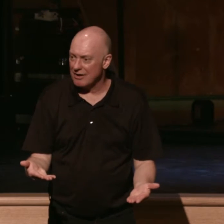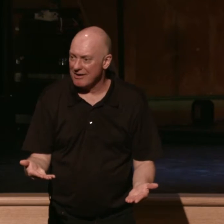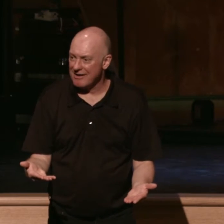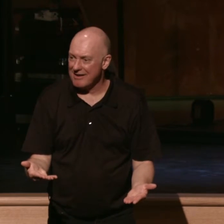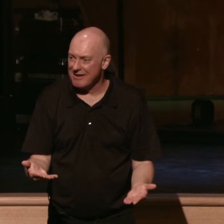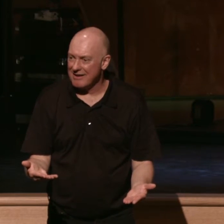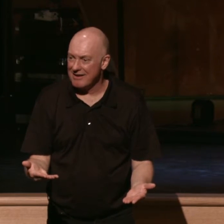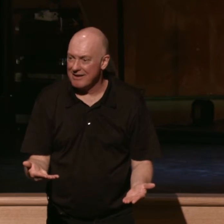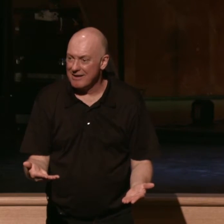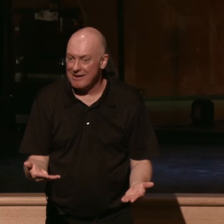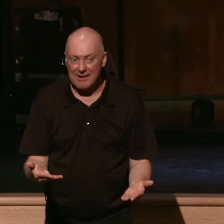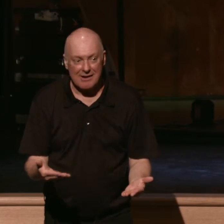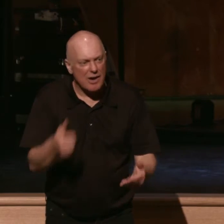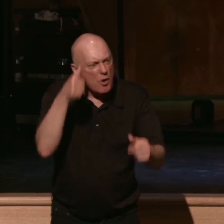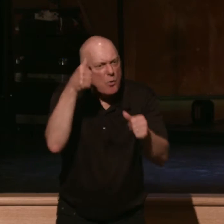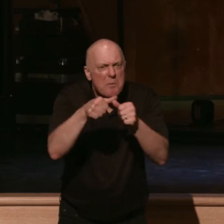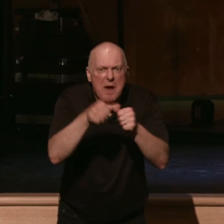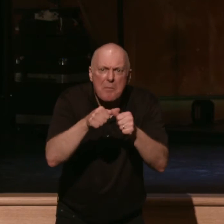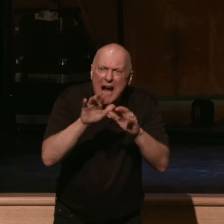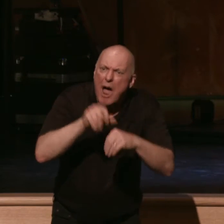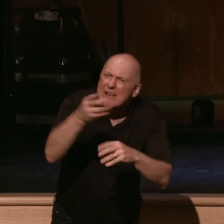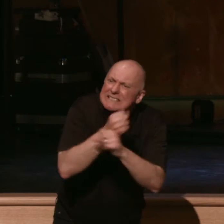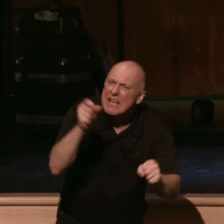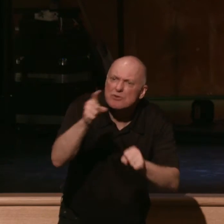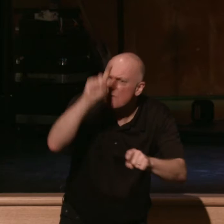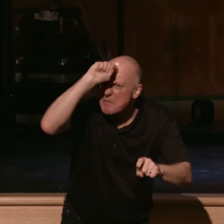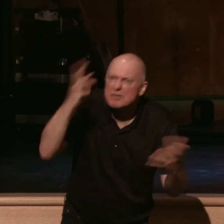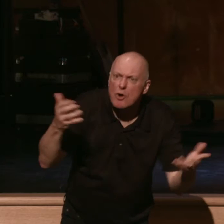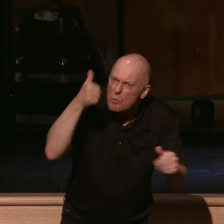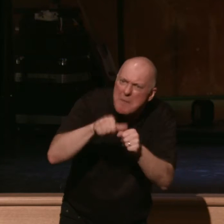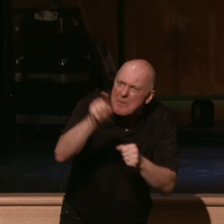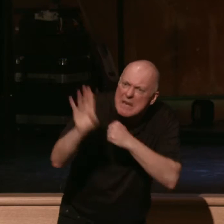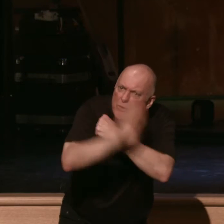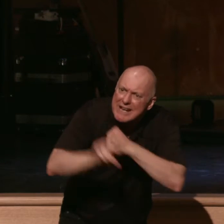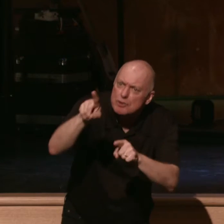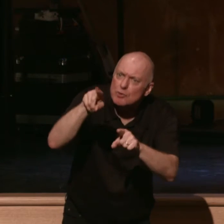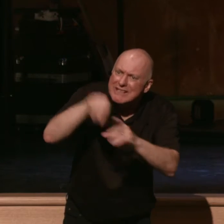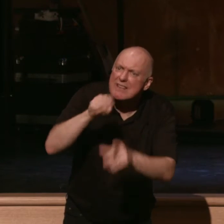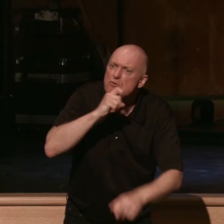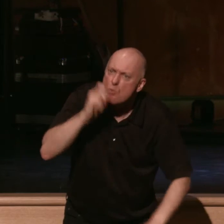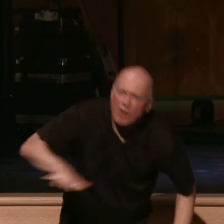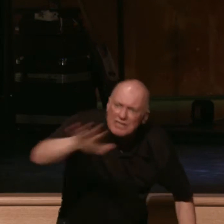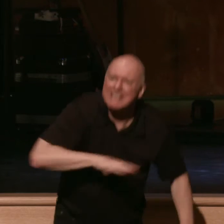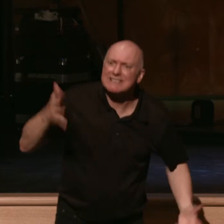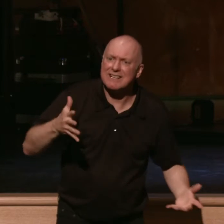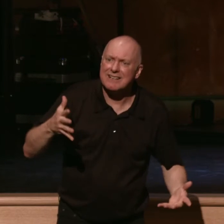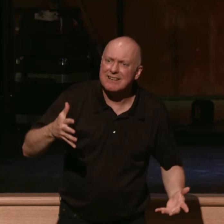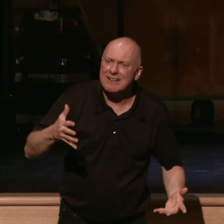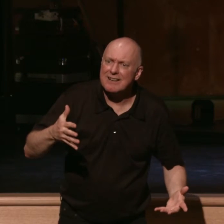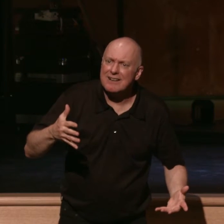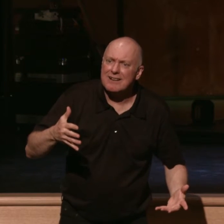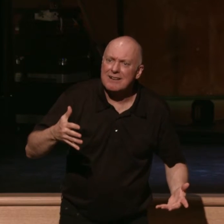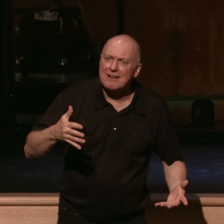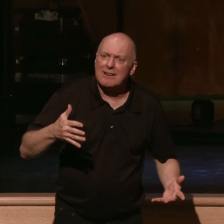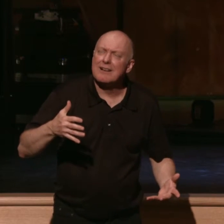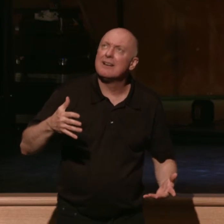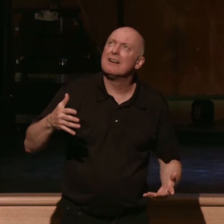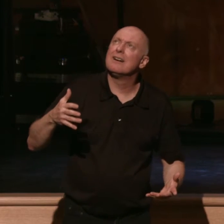Do you remember how he saved you from Egypt? Do you remember how he protected you in the wilderness? He took on a global superpower